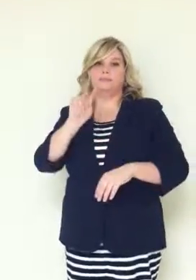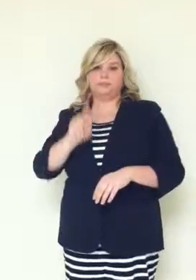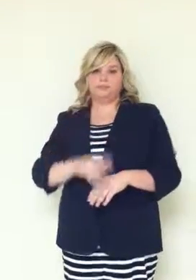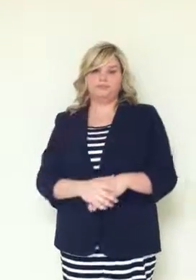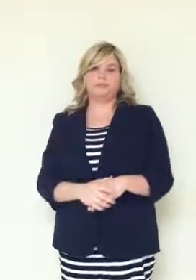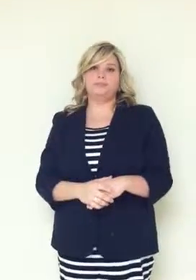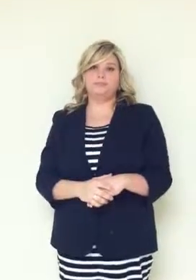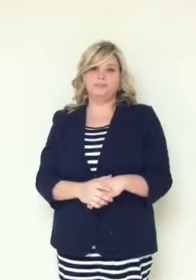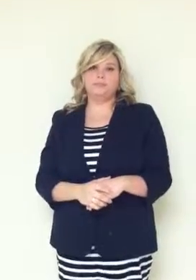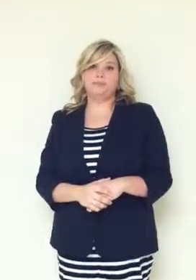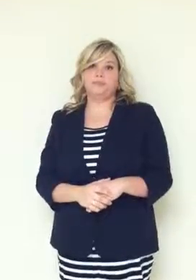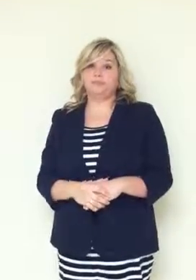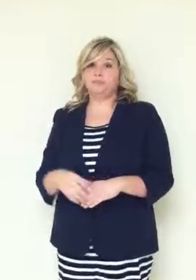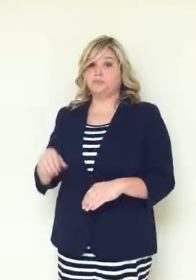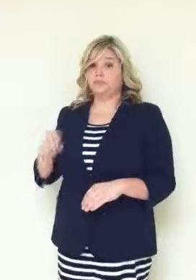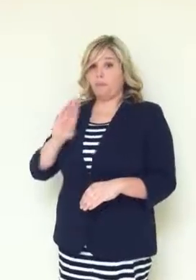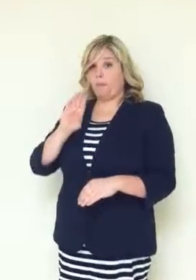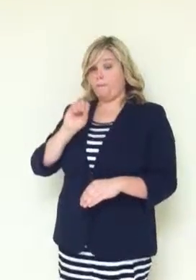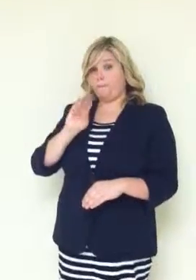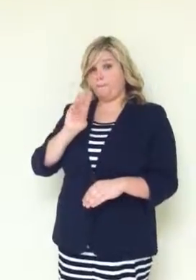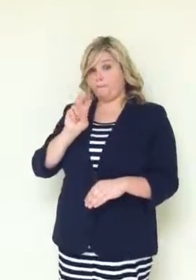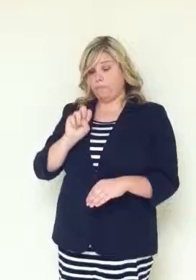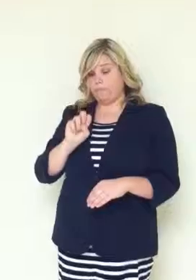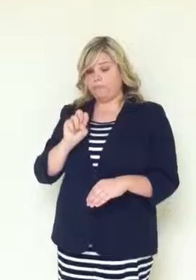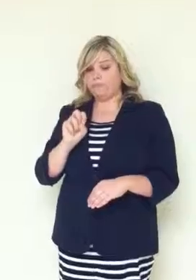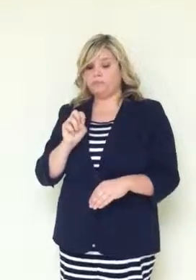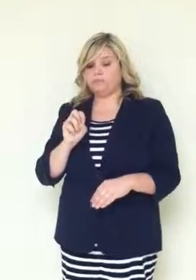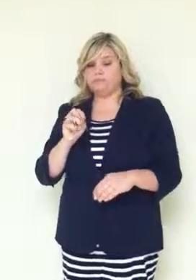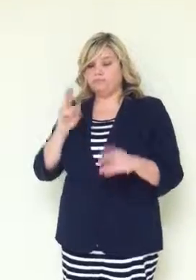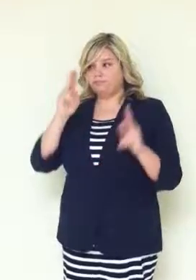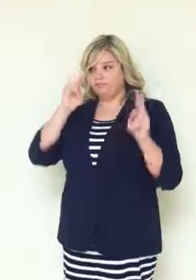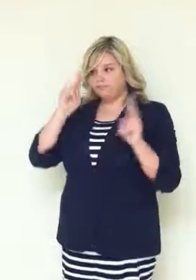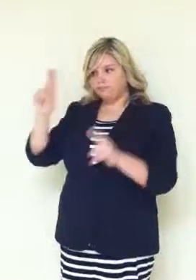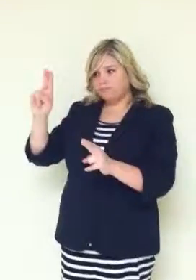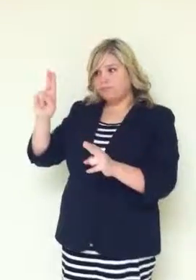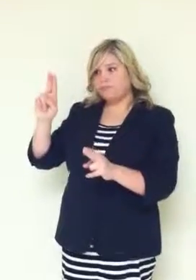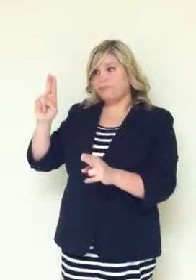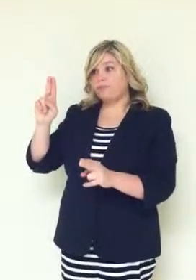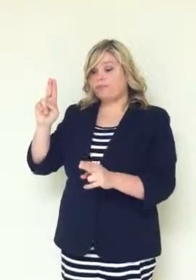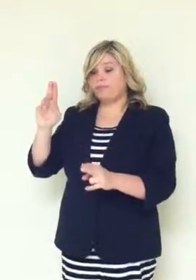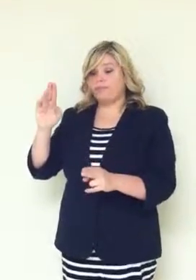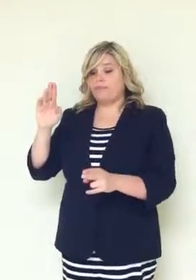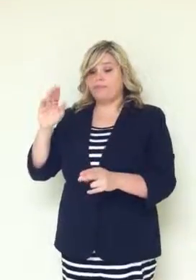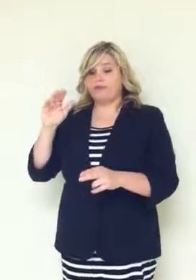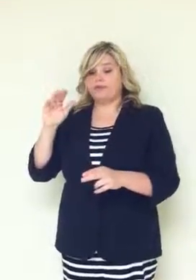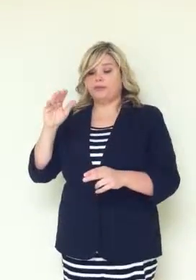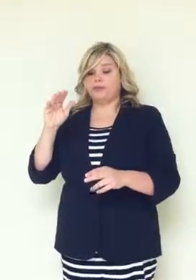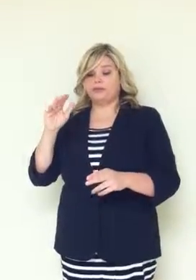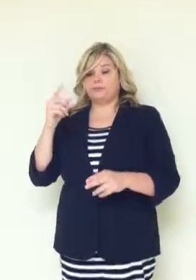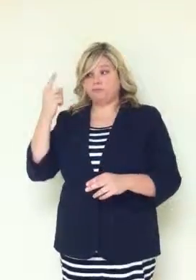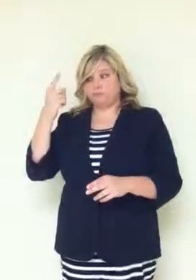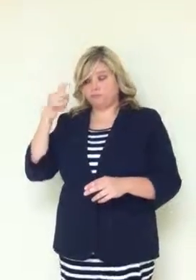Bove also was honored for her many contributions to theater and advancement for deaf people